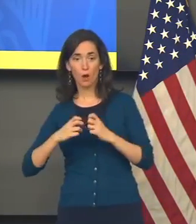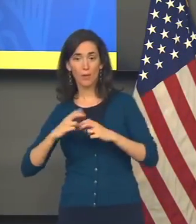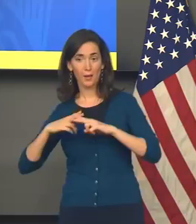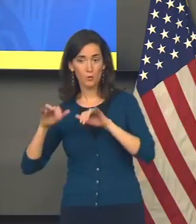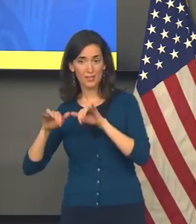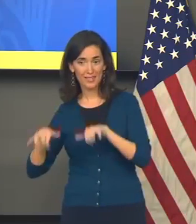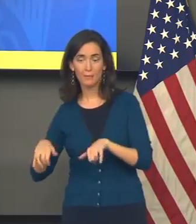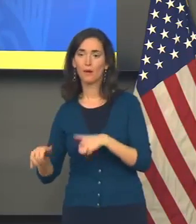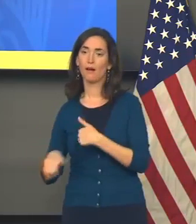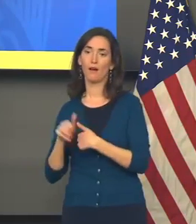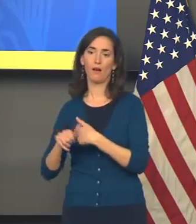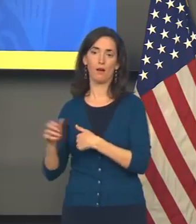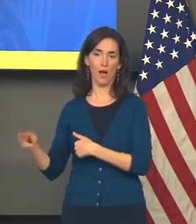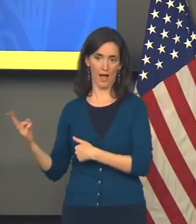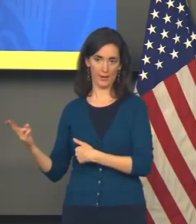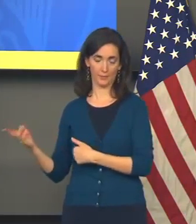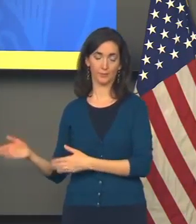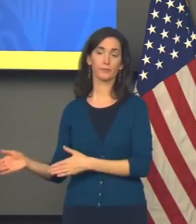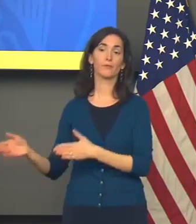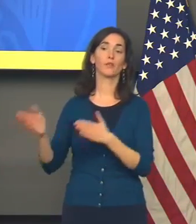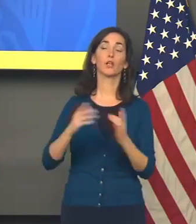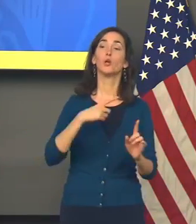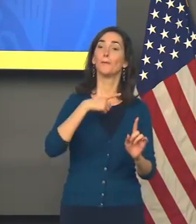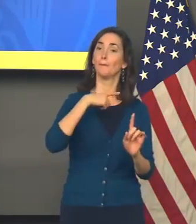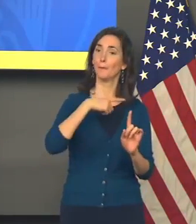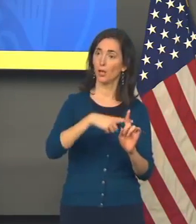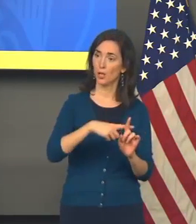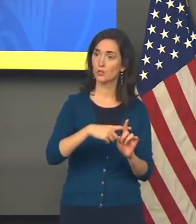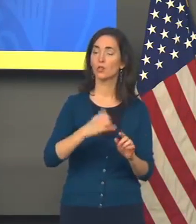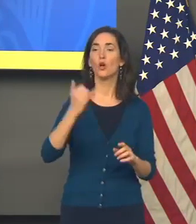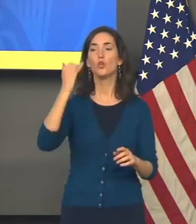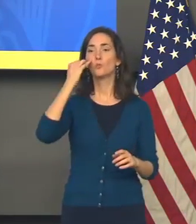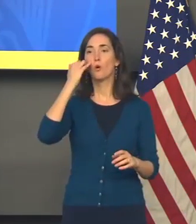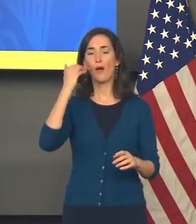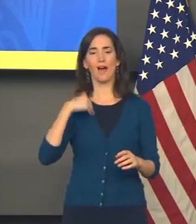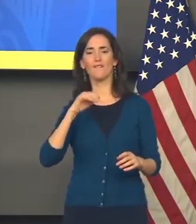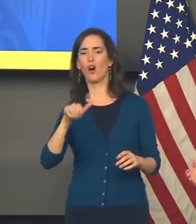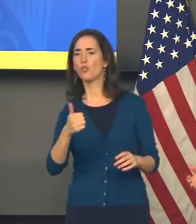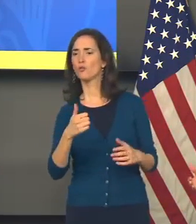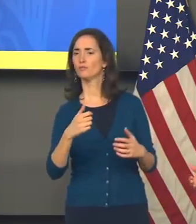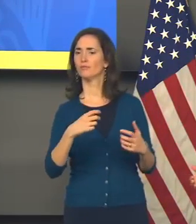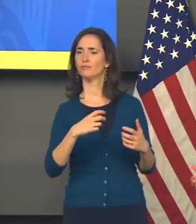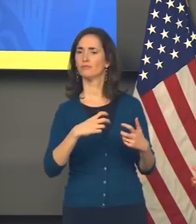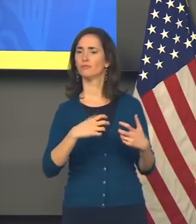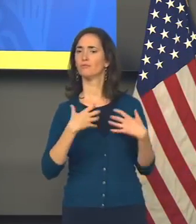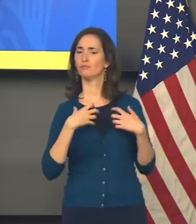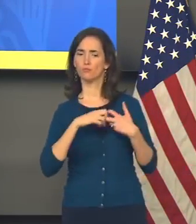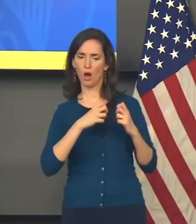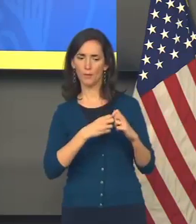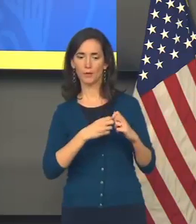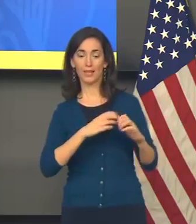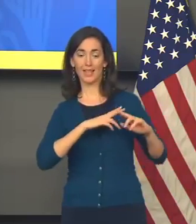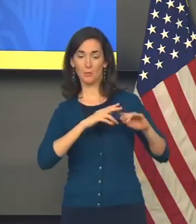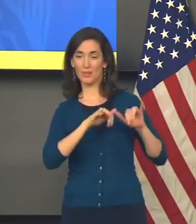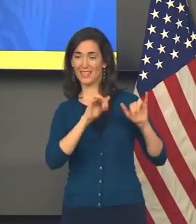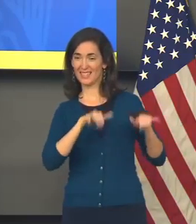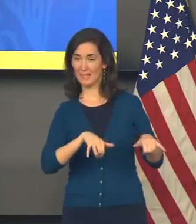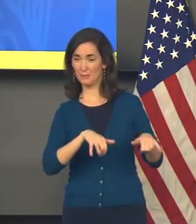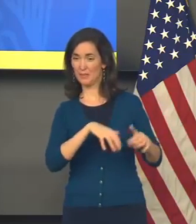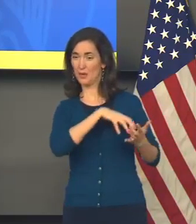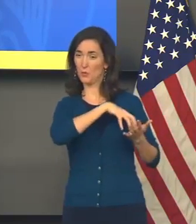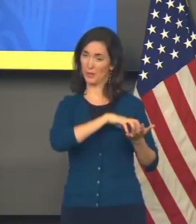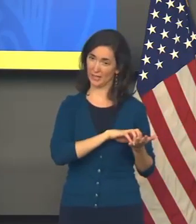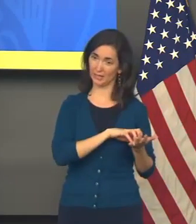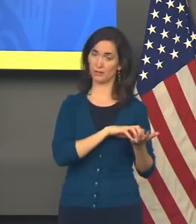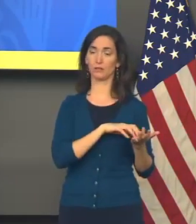Separate from that, if you have a condition that lowers your immune system or if you're elderly, too, you are likely to have